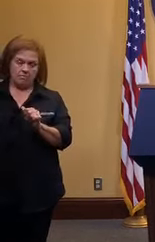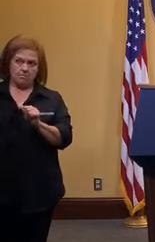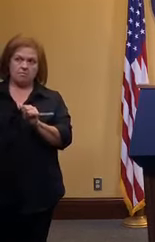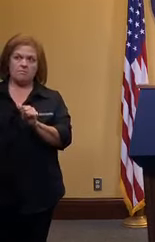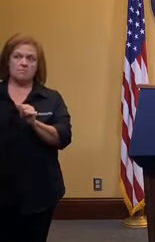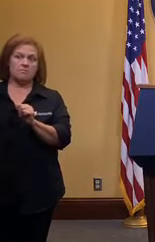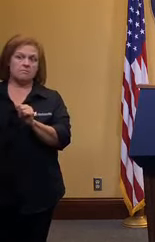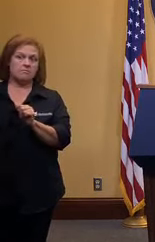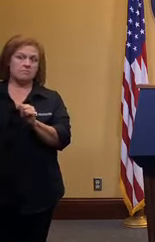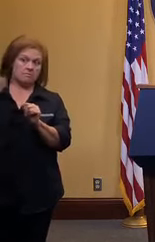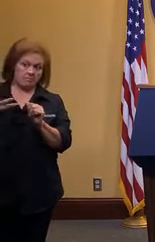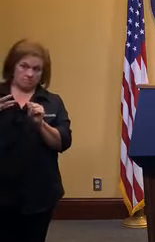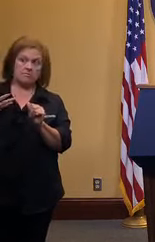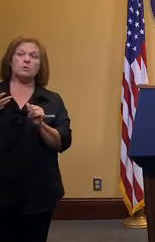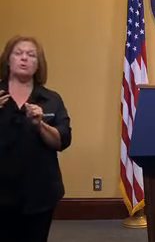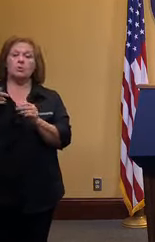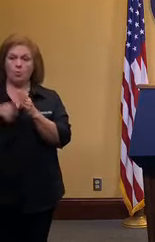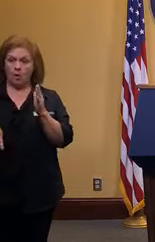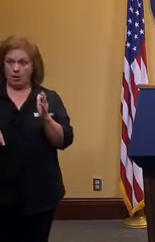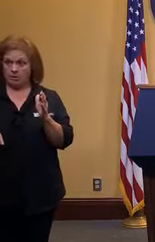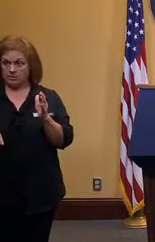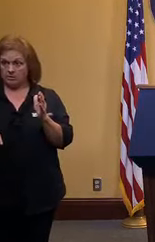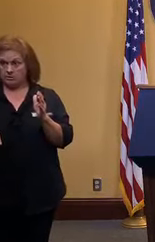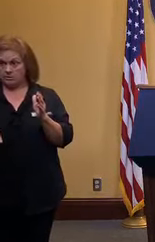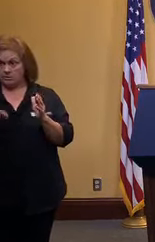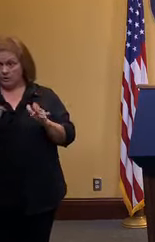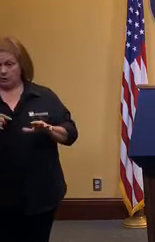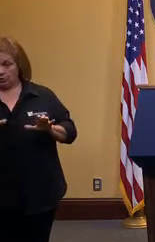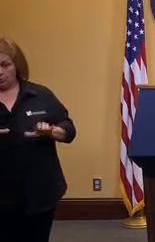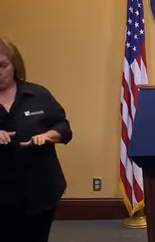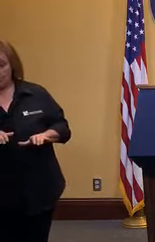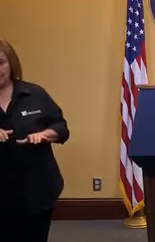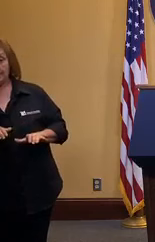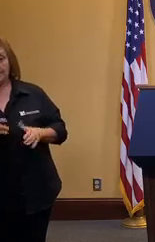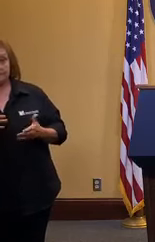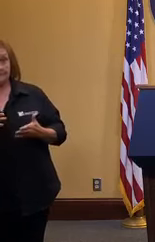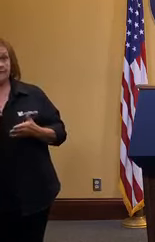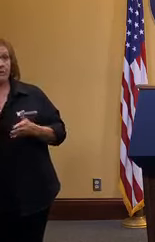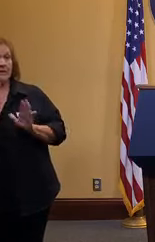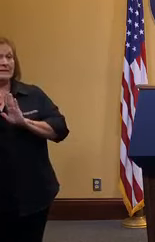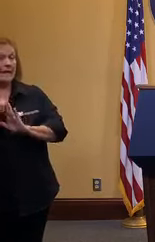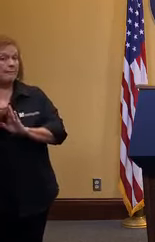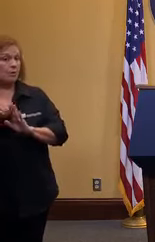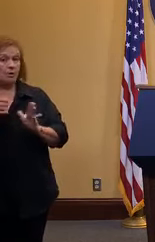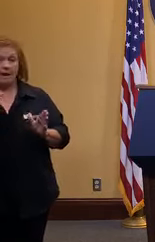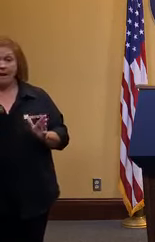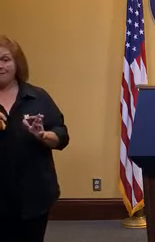make sure it makes sense with what we've been doing um and in some cases we may need